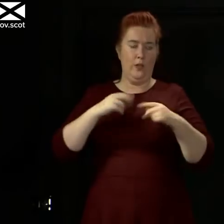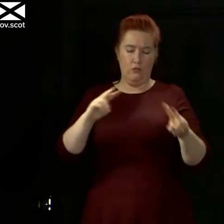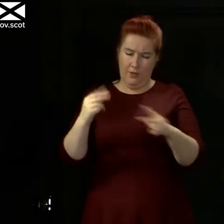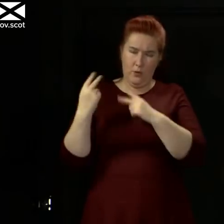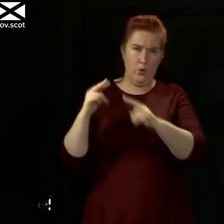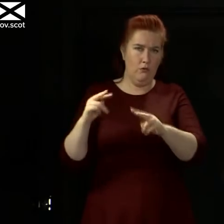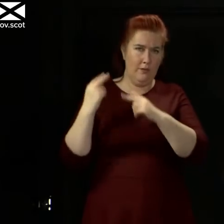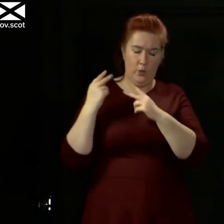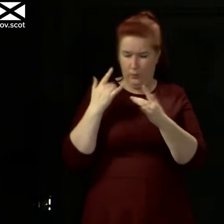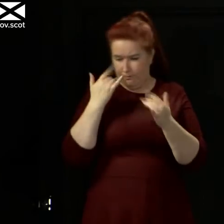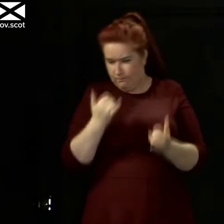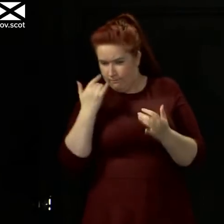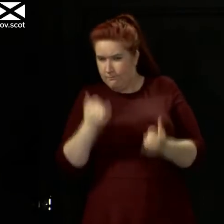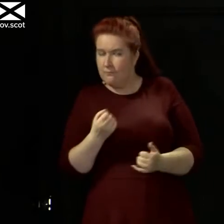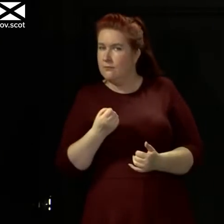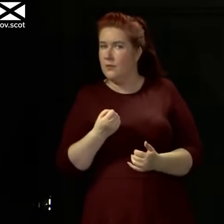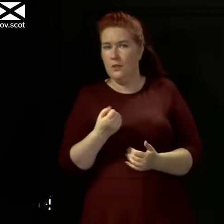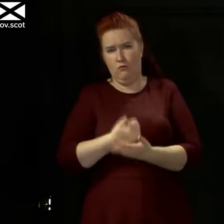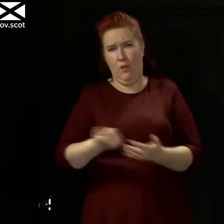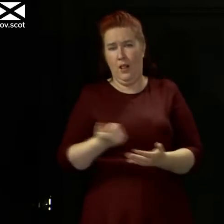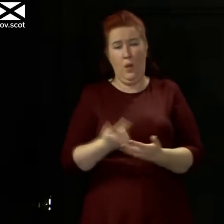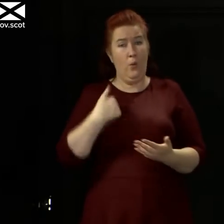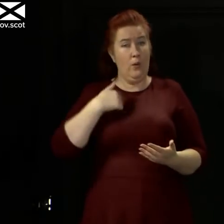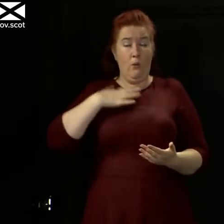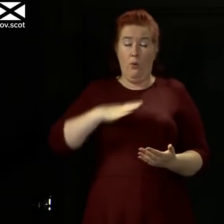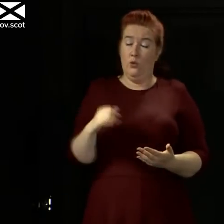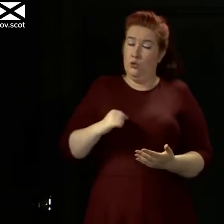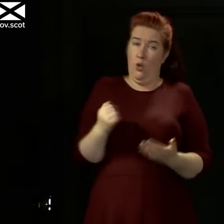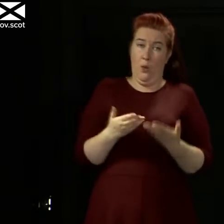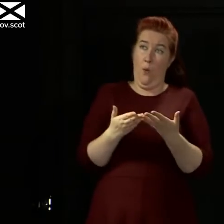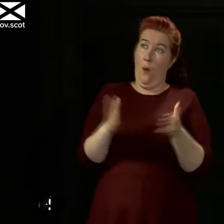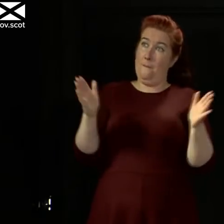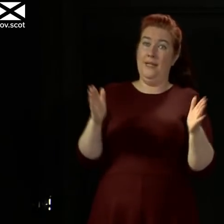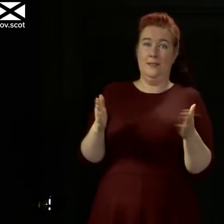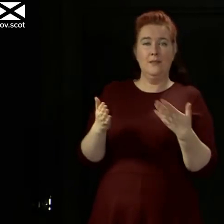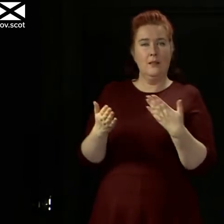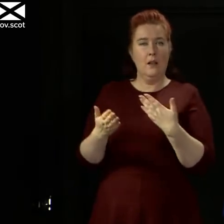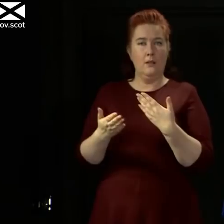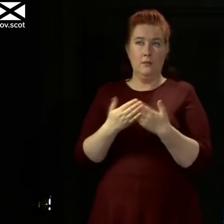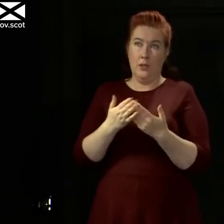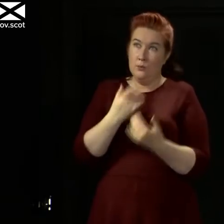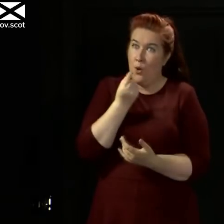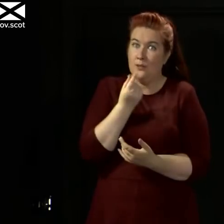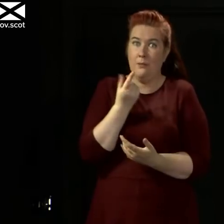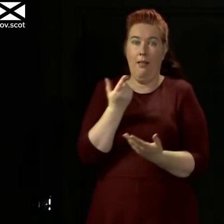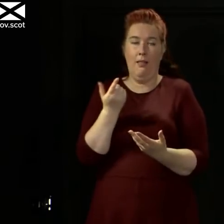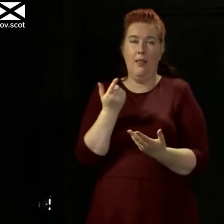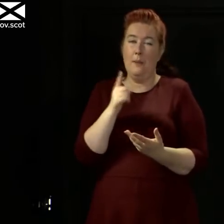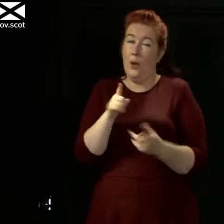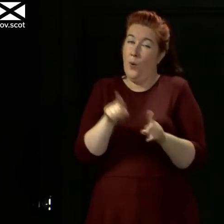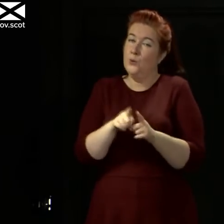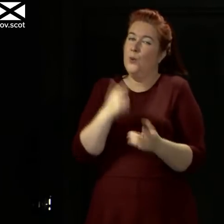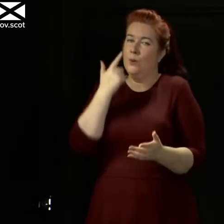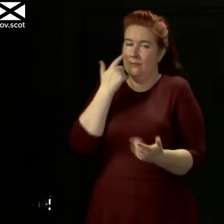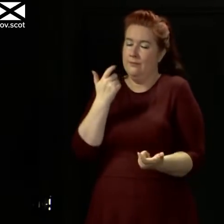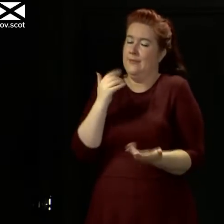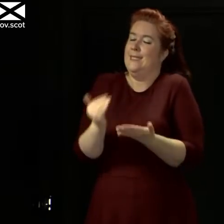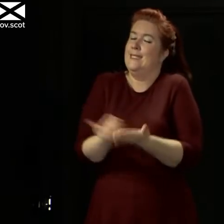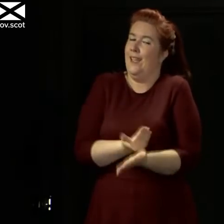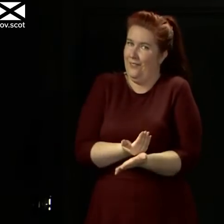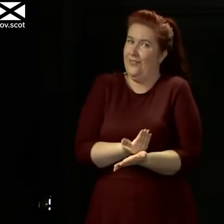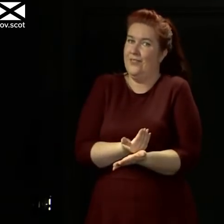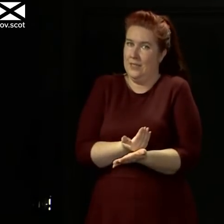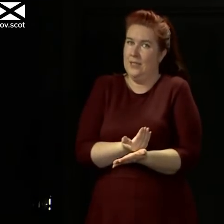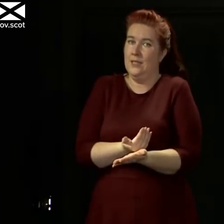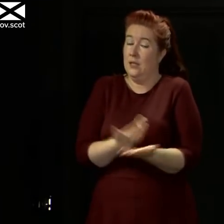We want to open up the country as much as possible, as quickly as possible, but as safely as possible. So we don't